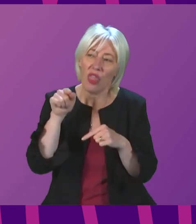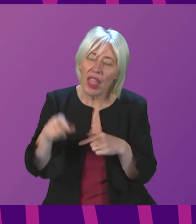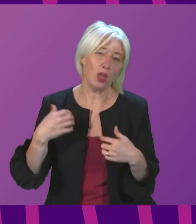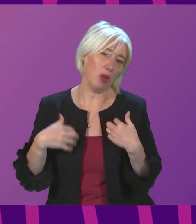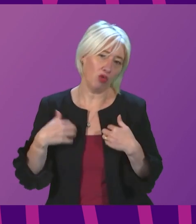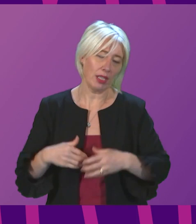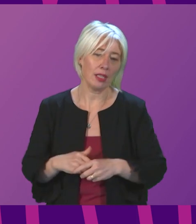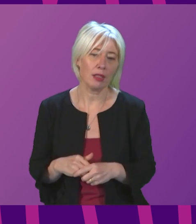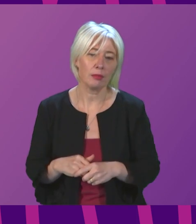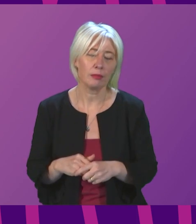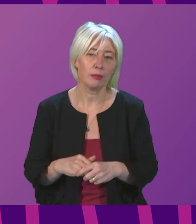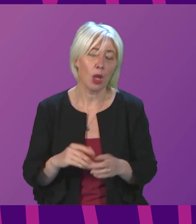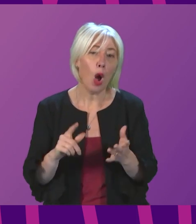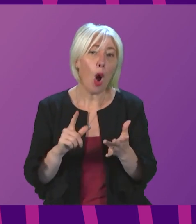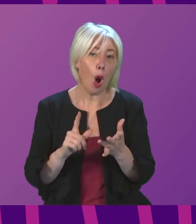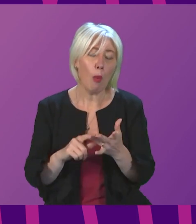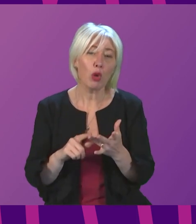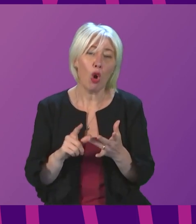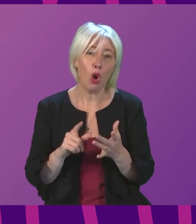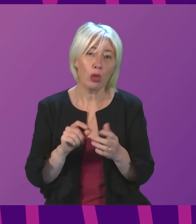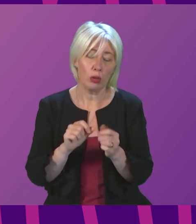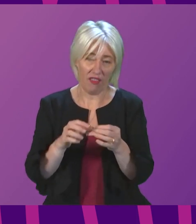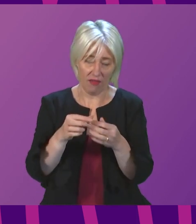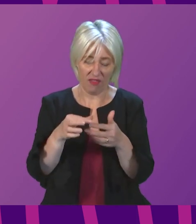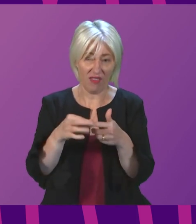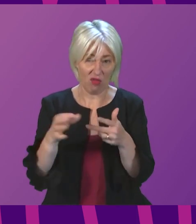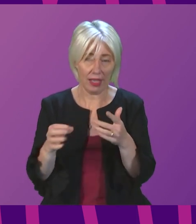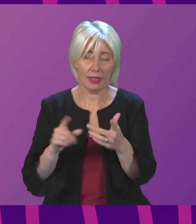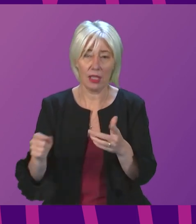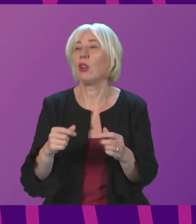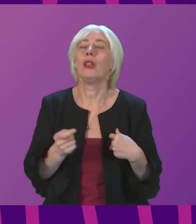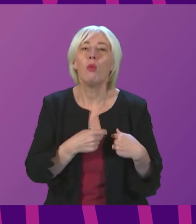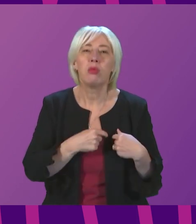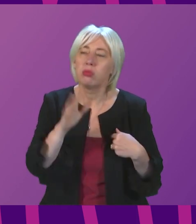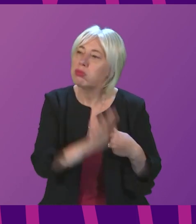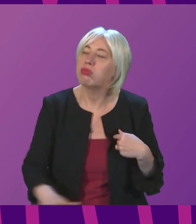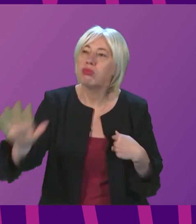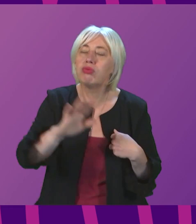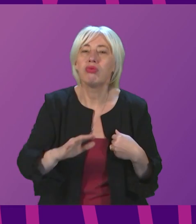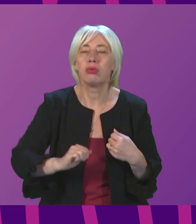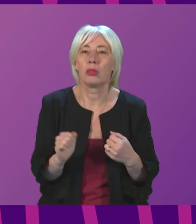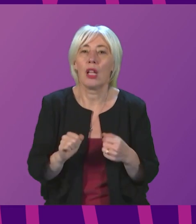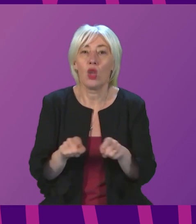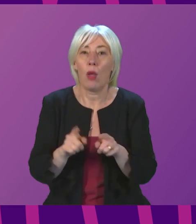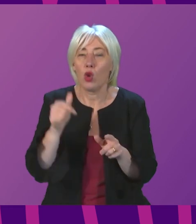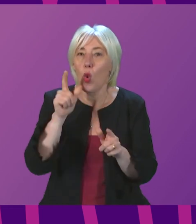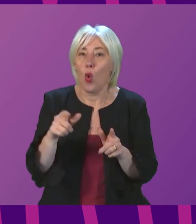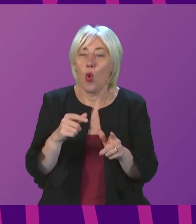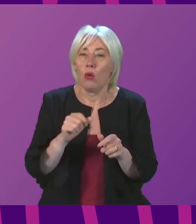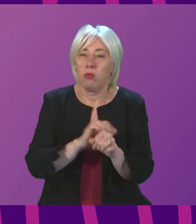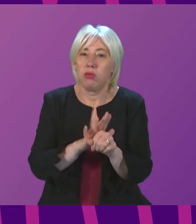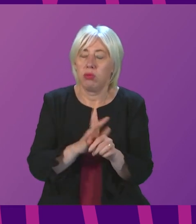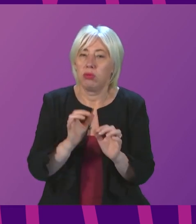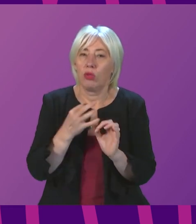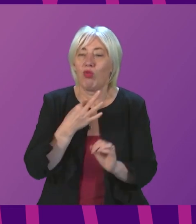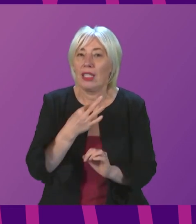The Omicron variant is causing anxiety across the country, and we know that Covid still poses a risk to our society. It is right that